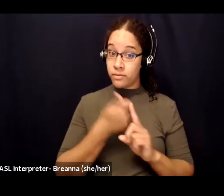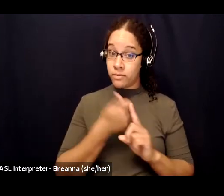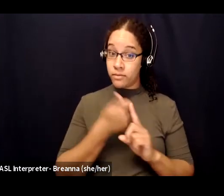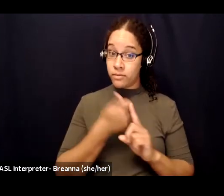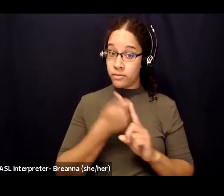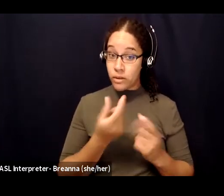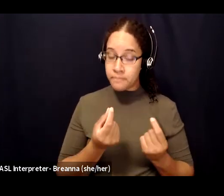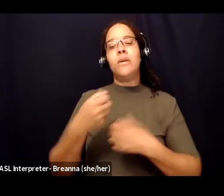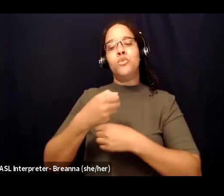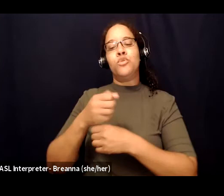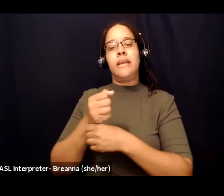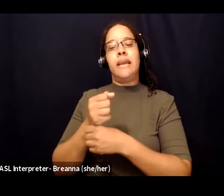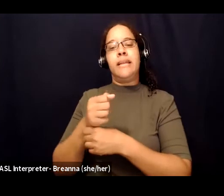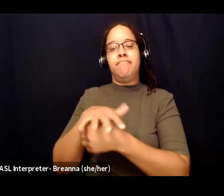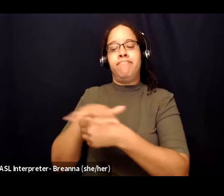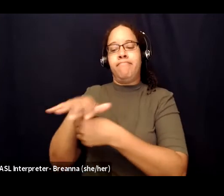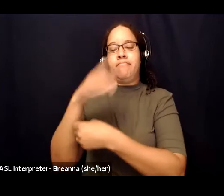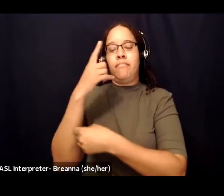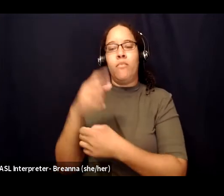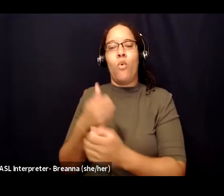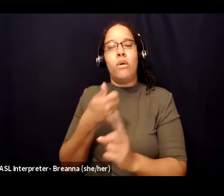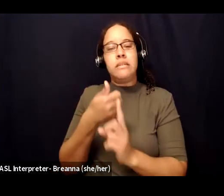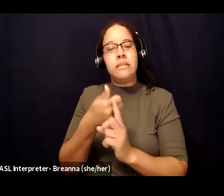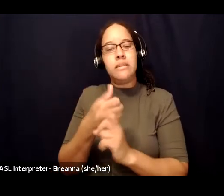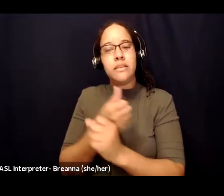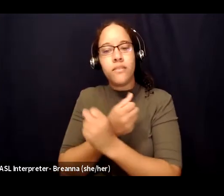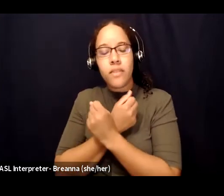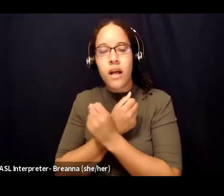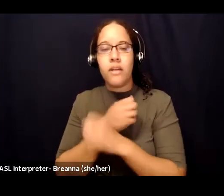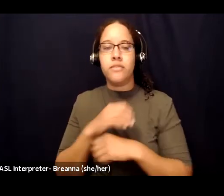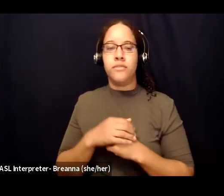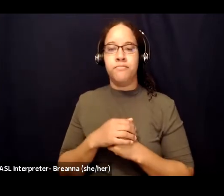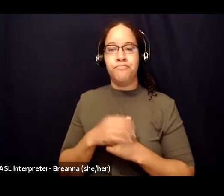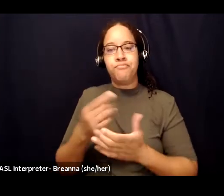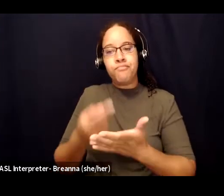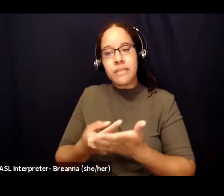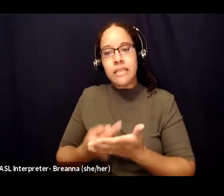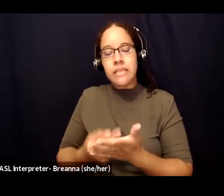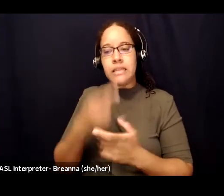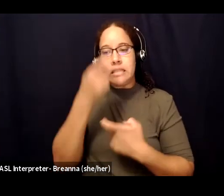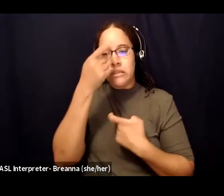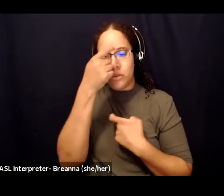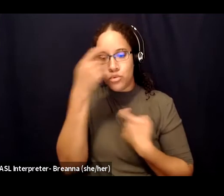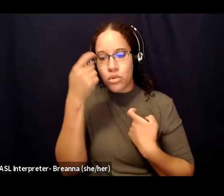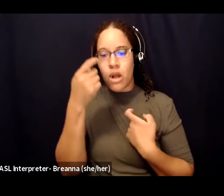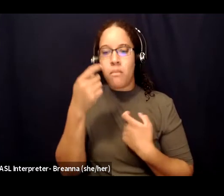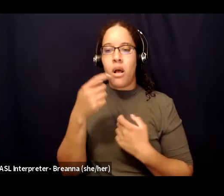So experiencing any form of trauma, including abuse from someone who says that they love you, can change our